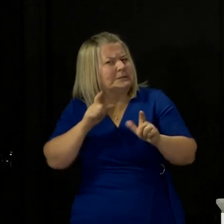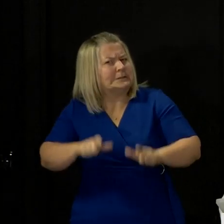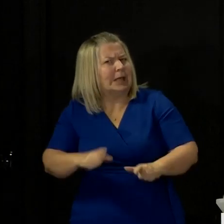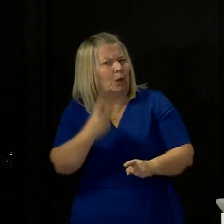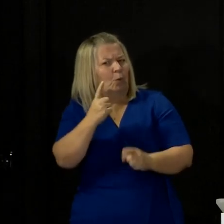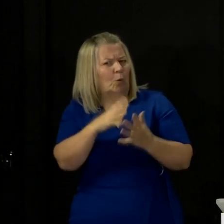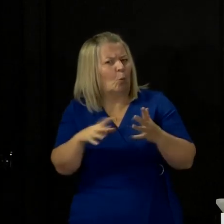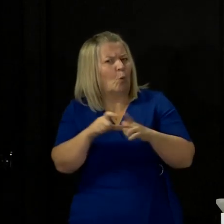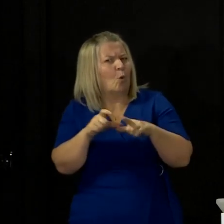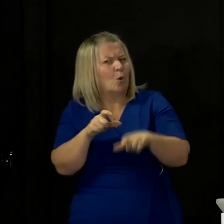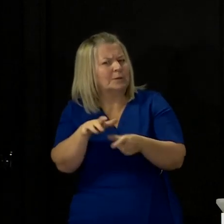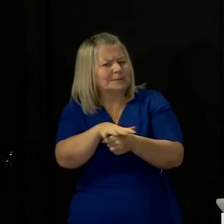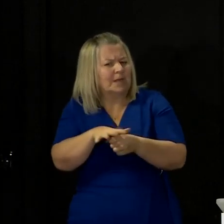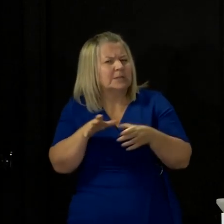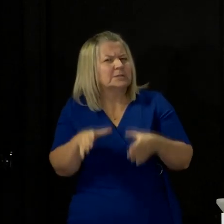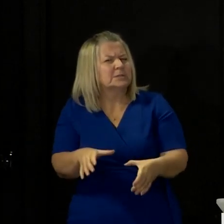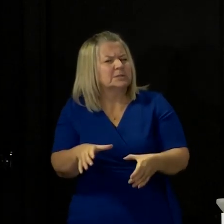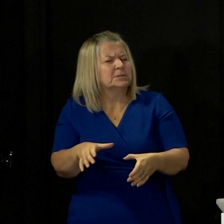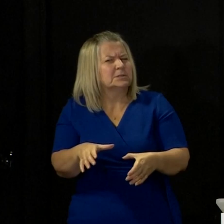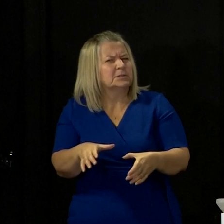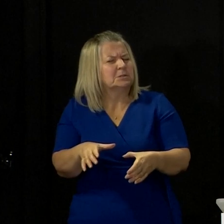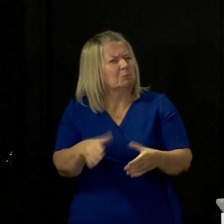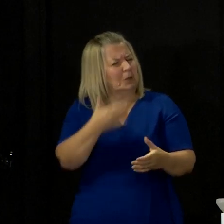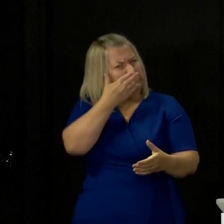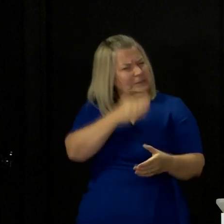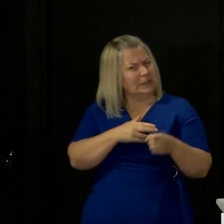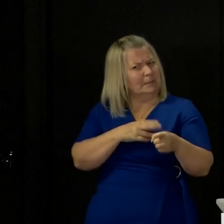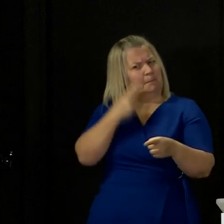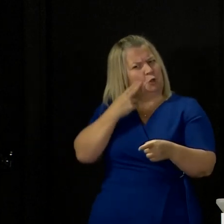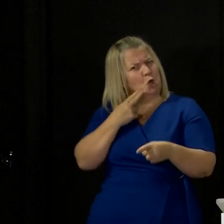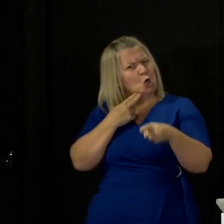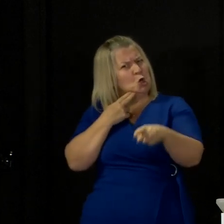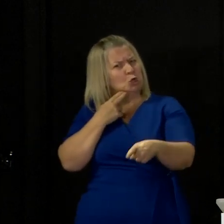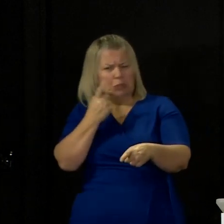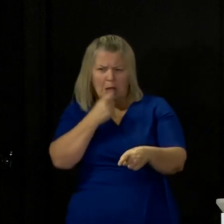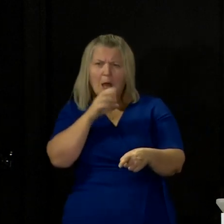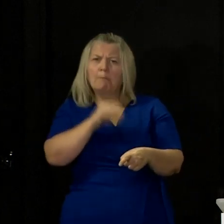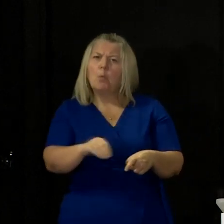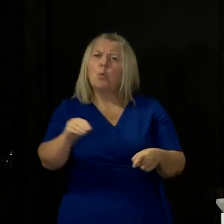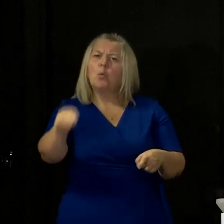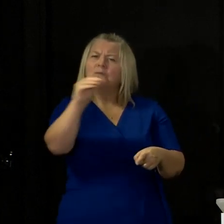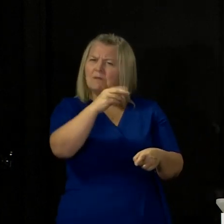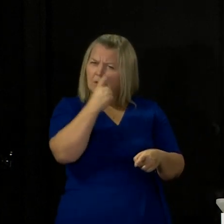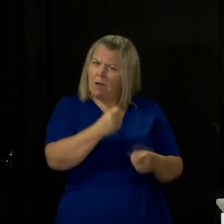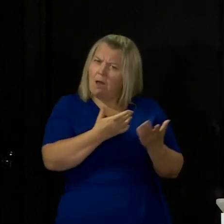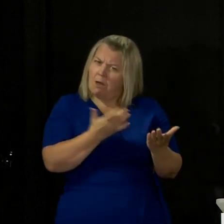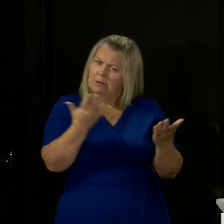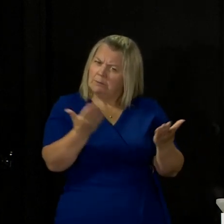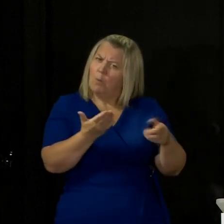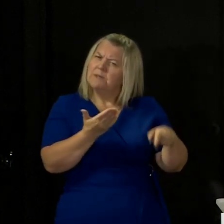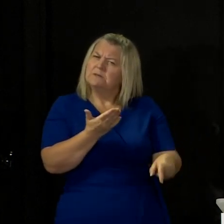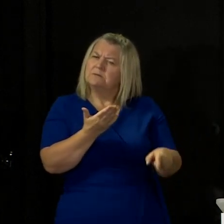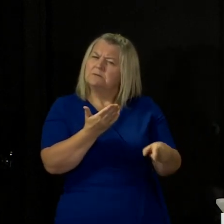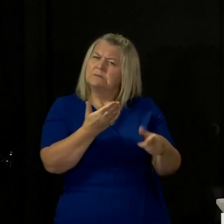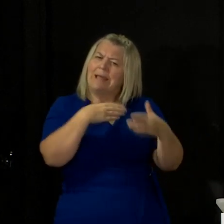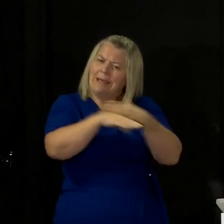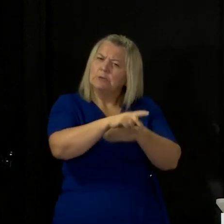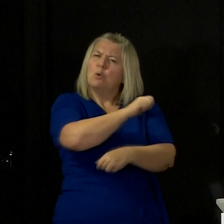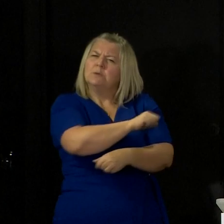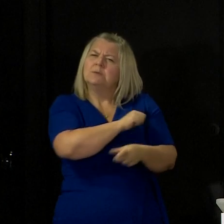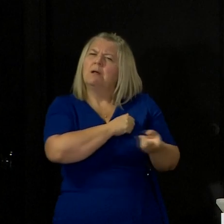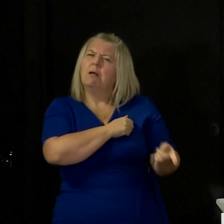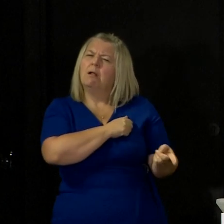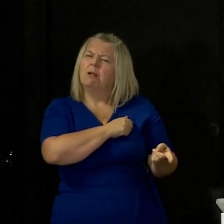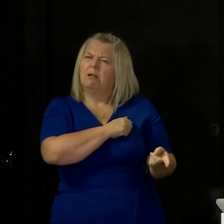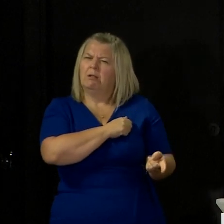why are nurses not being regularly tested at the moment the way they are in care homes?